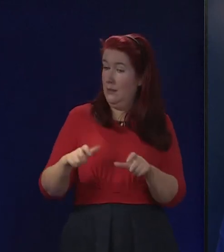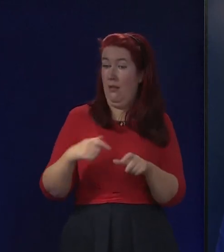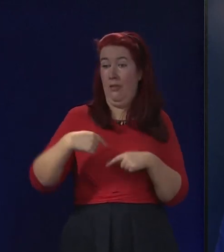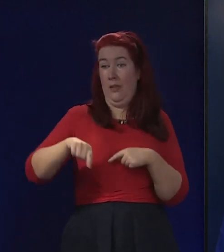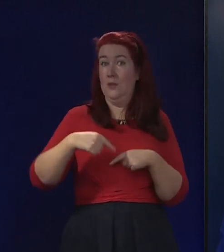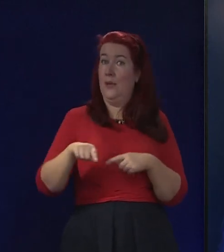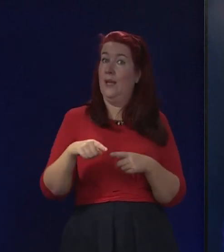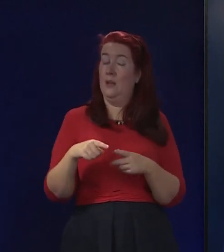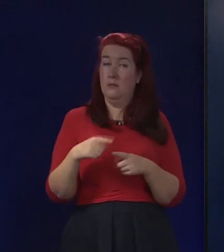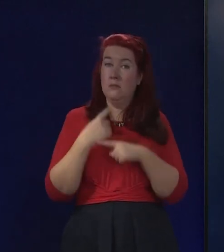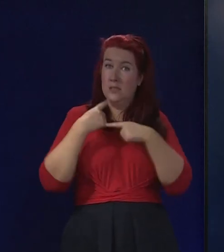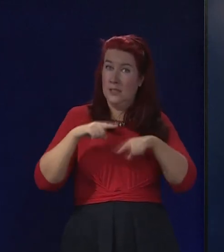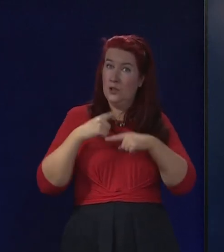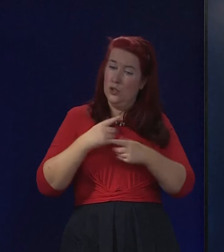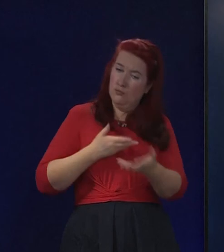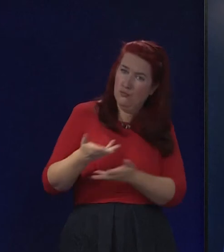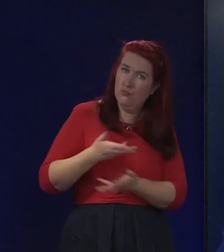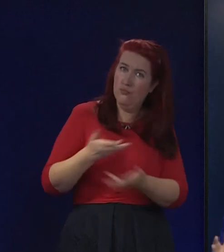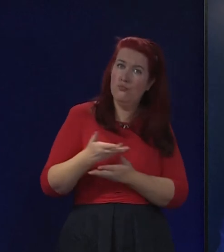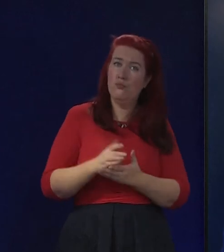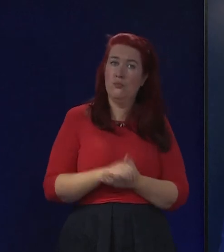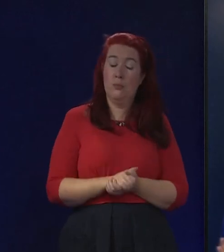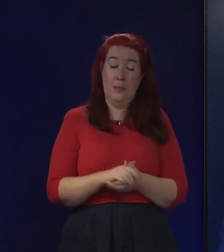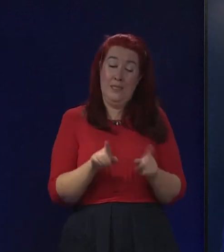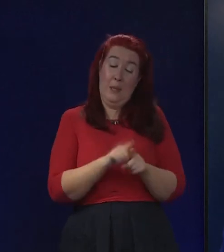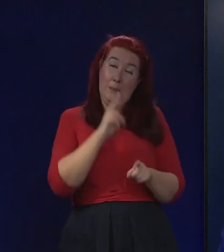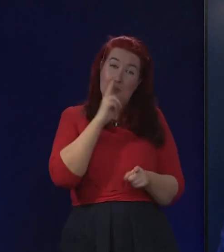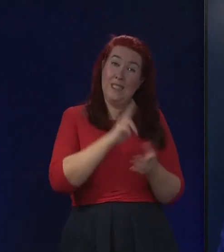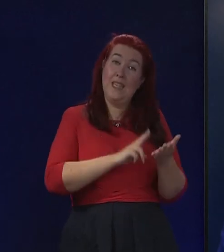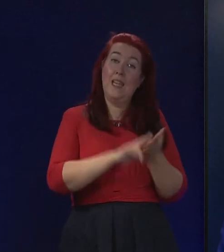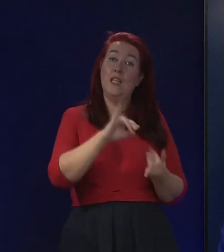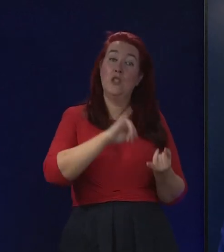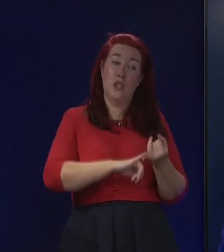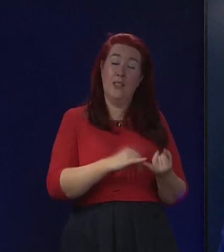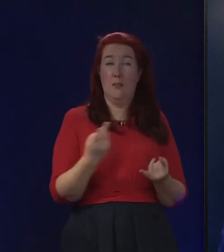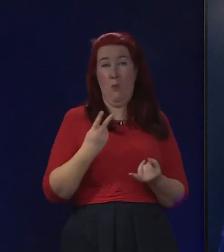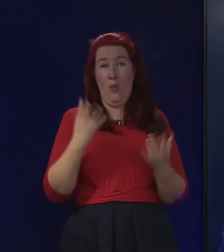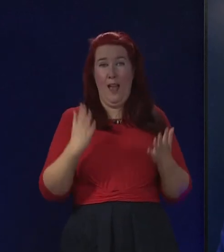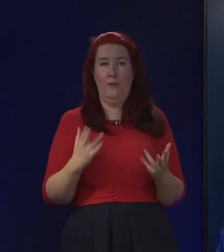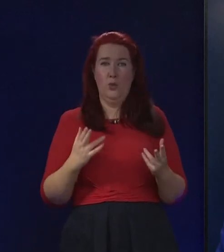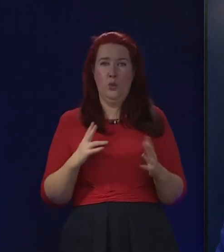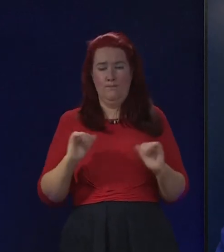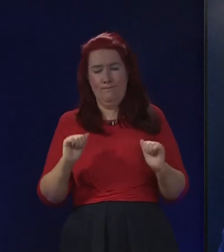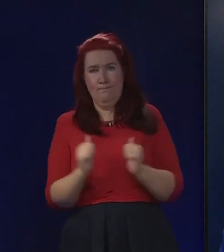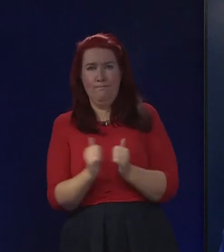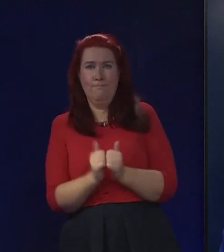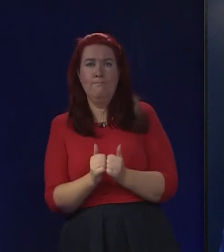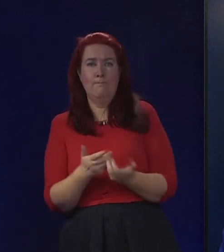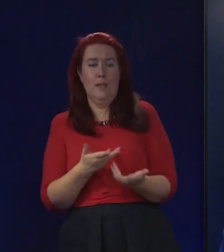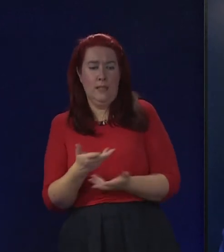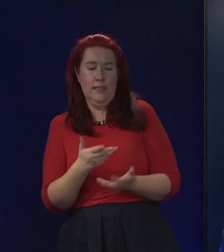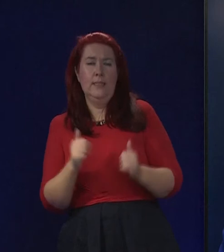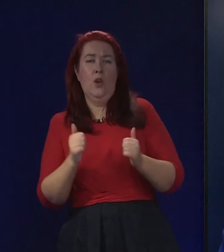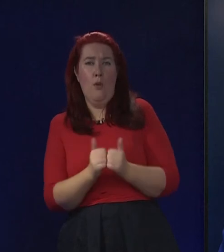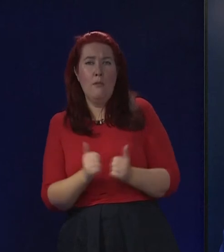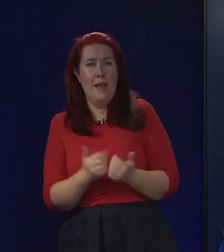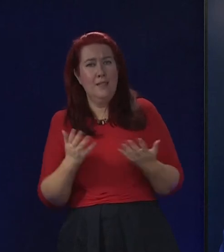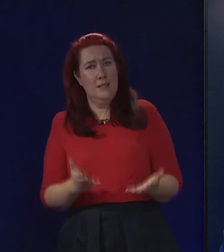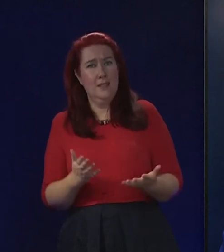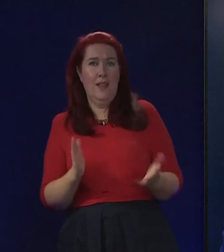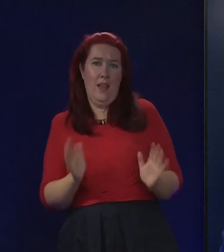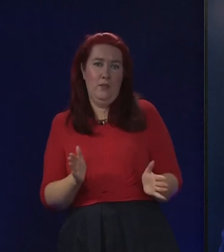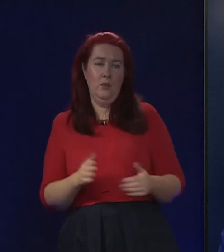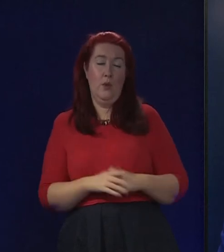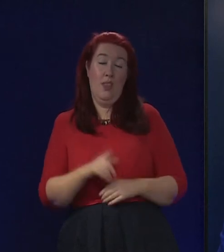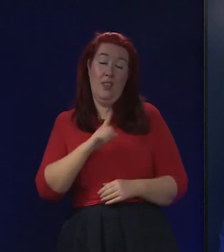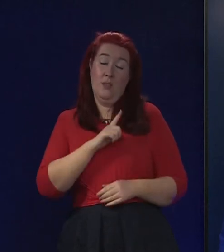as well. But as we also see in the NHS, it does involve compromise on both sides. And, you know, therefore, I hope